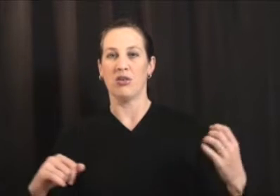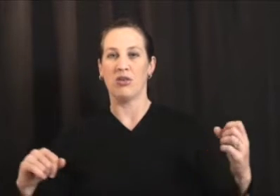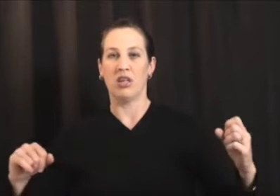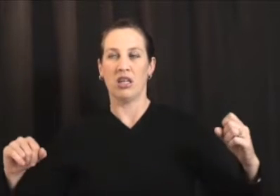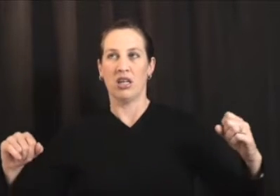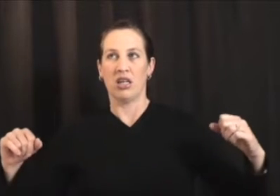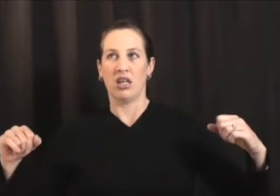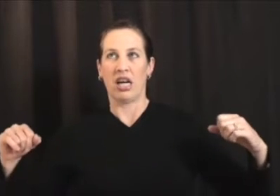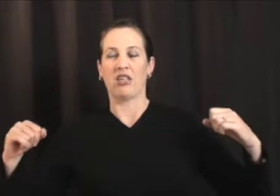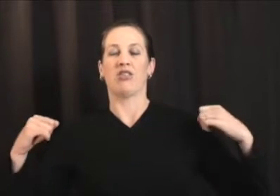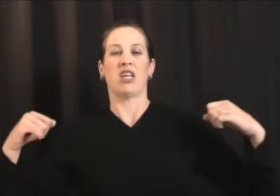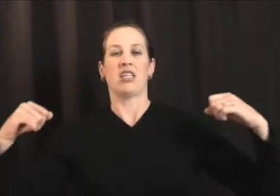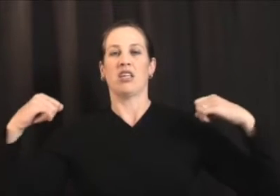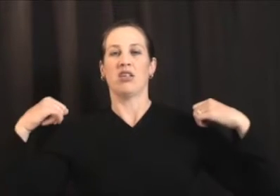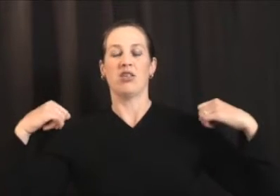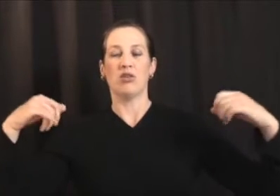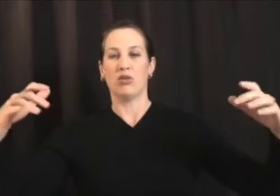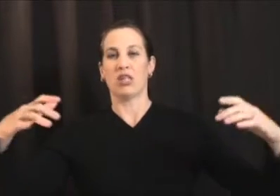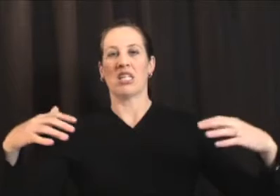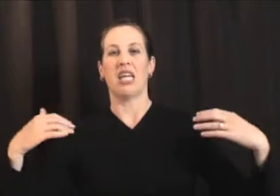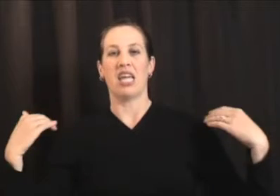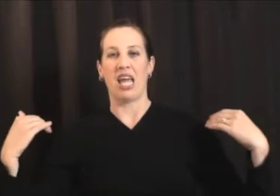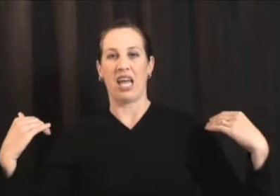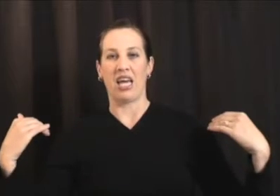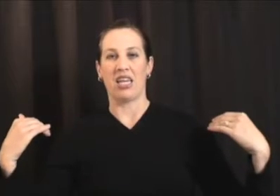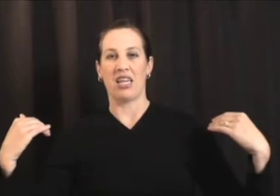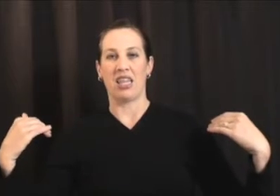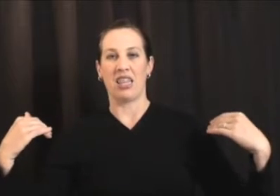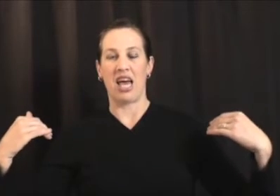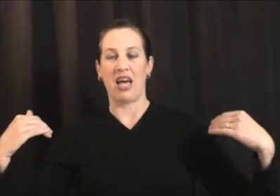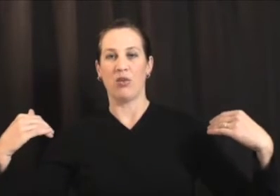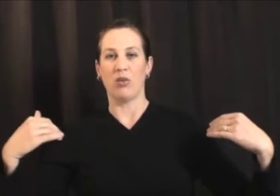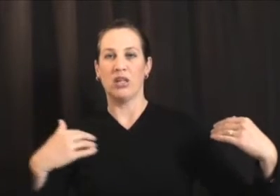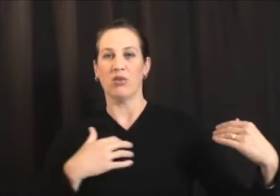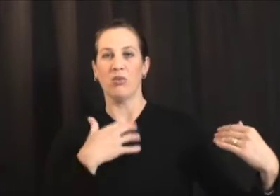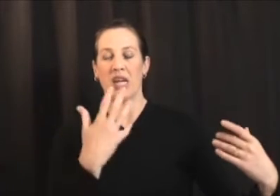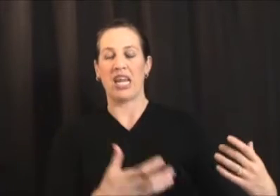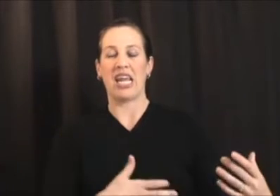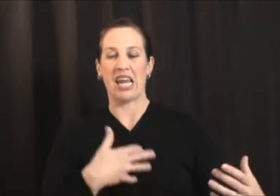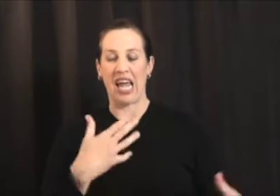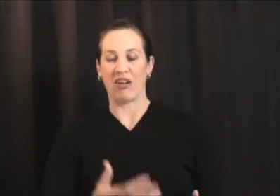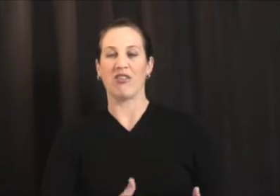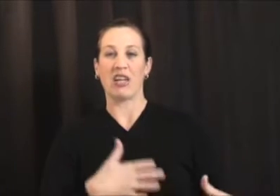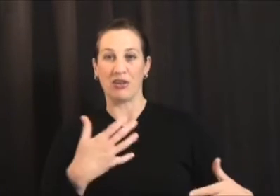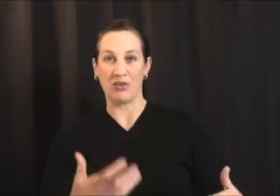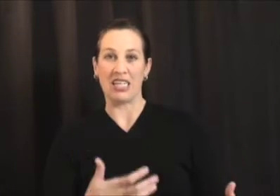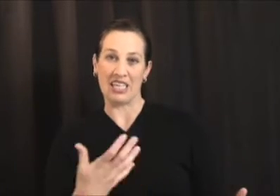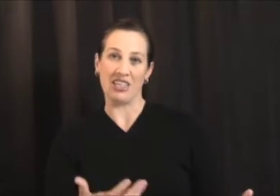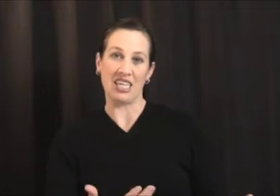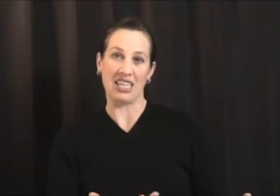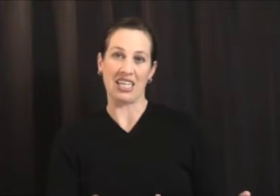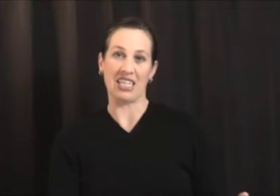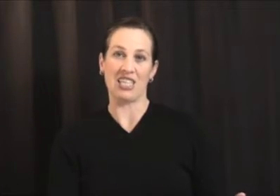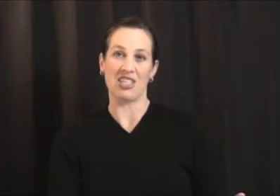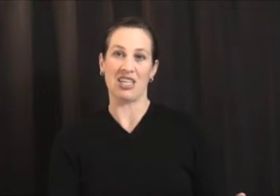exercising too quickly and that will re-aggravate or re-irritate the condition.